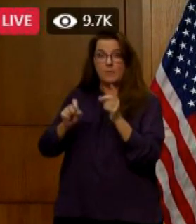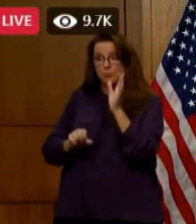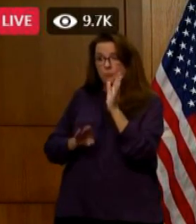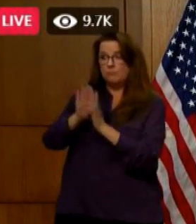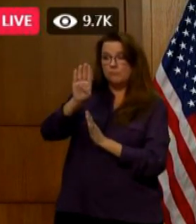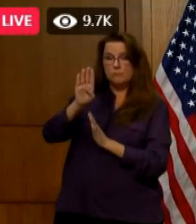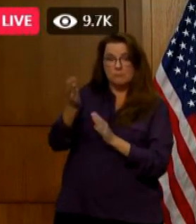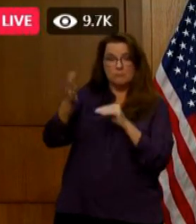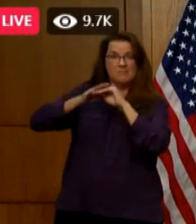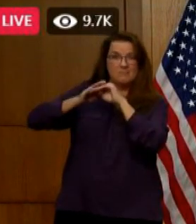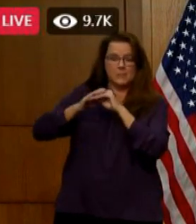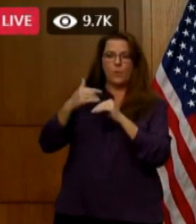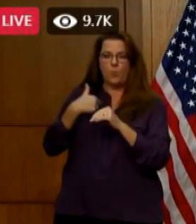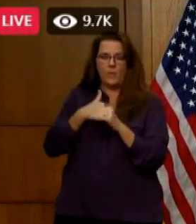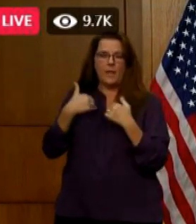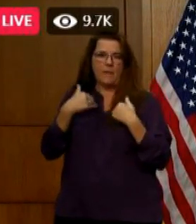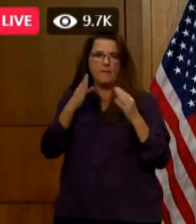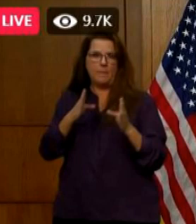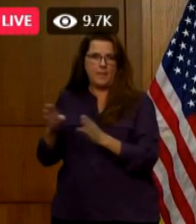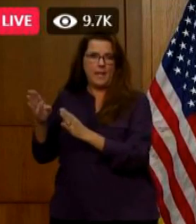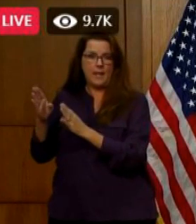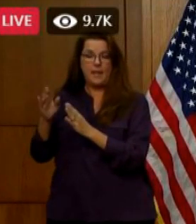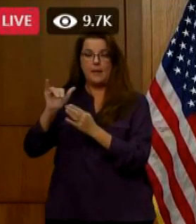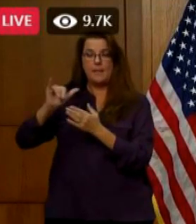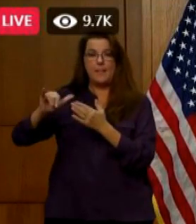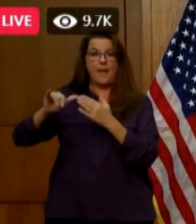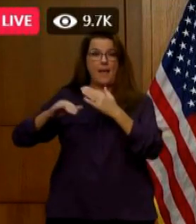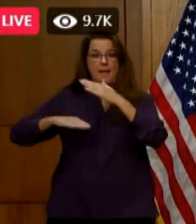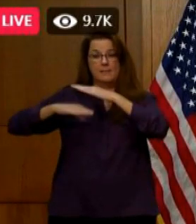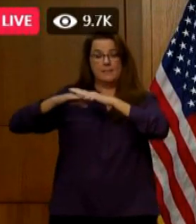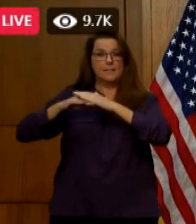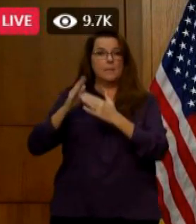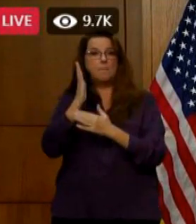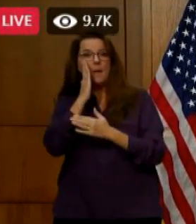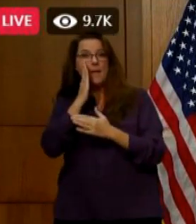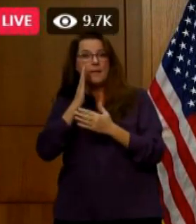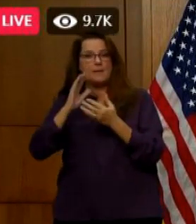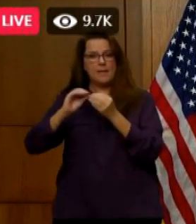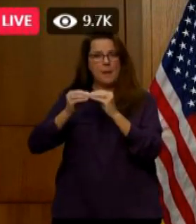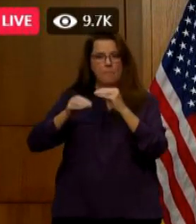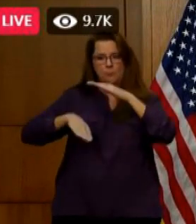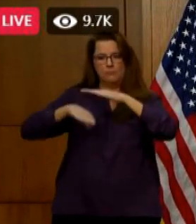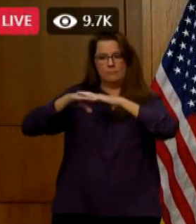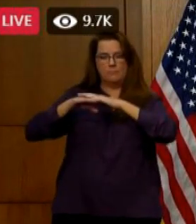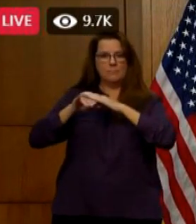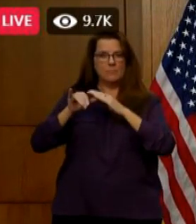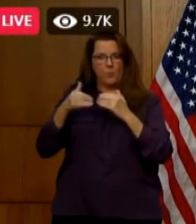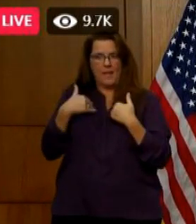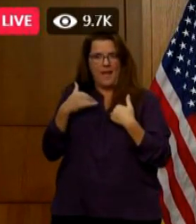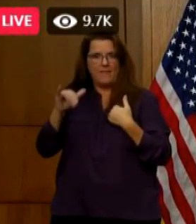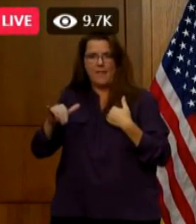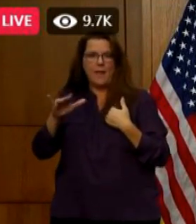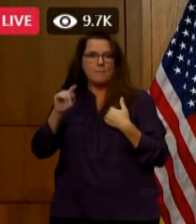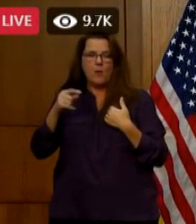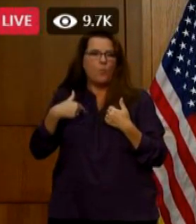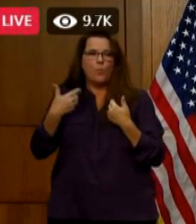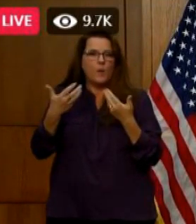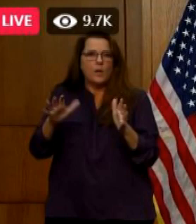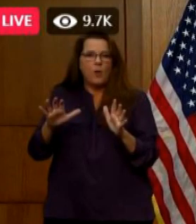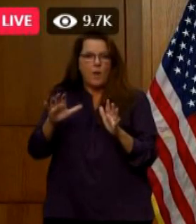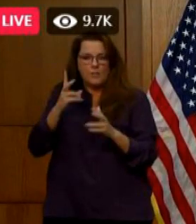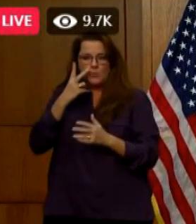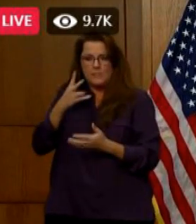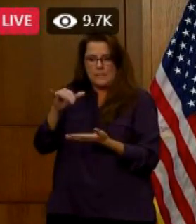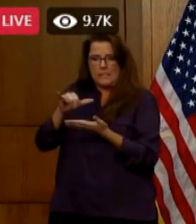capacity. Right now, that capacity exists, but let's not put that to the test. We